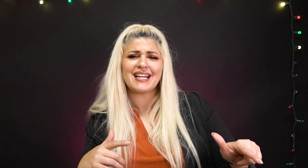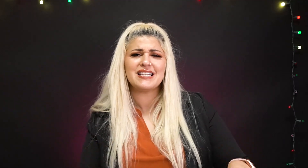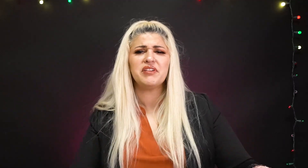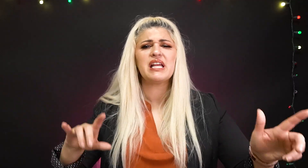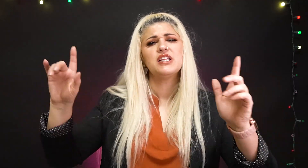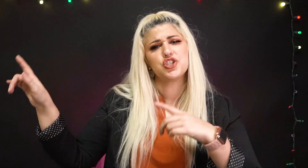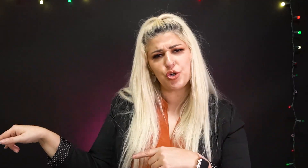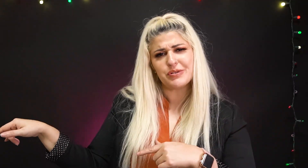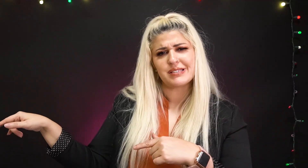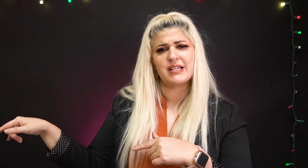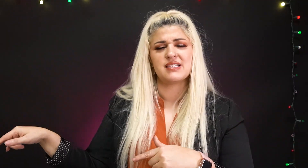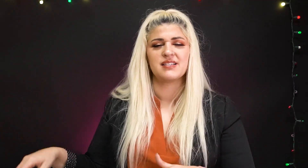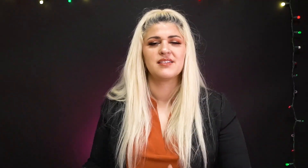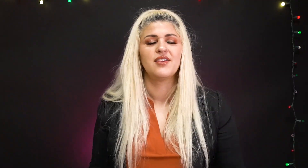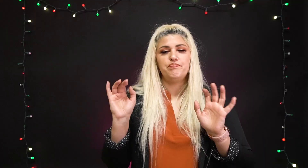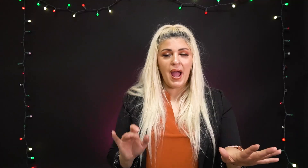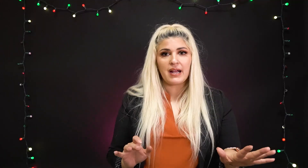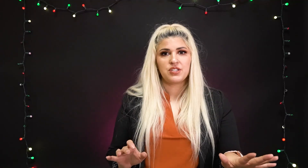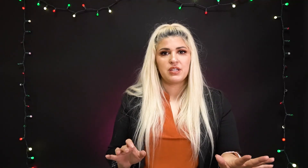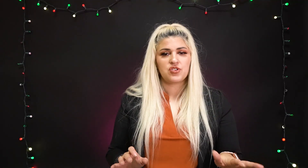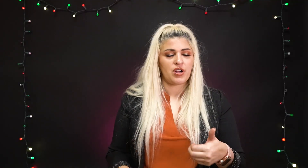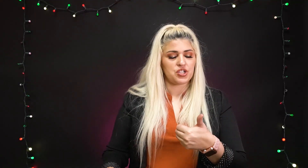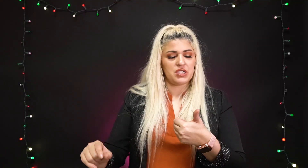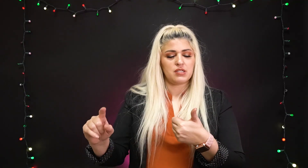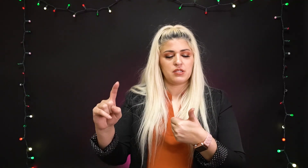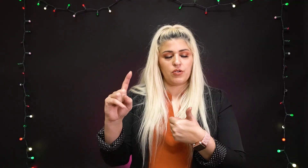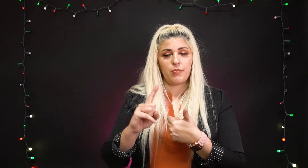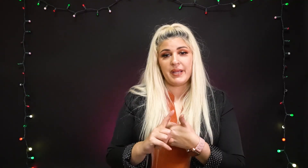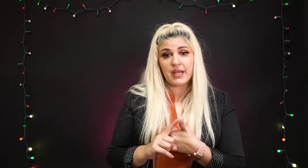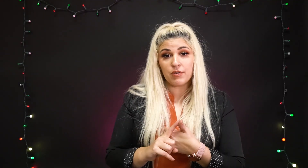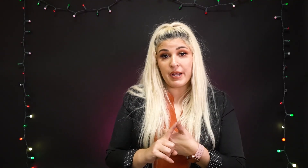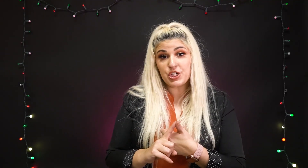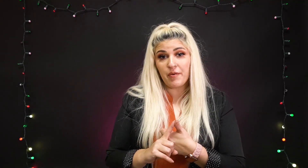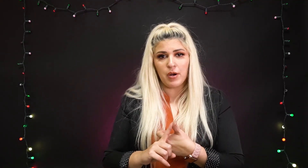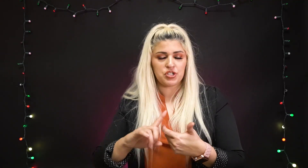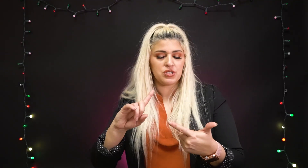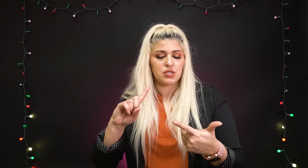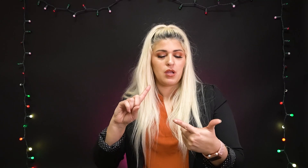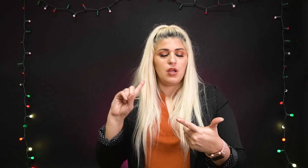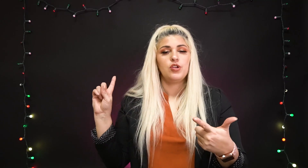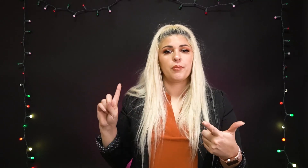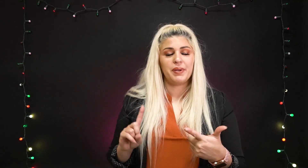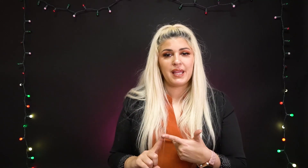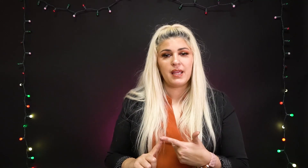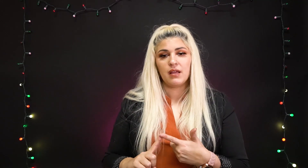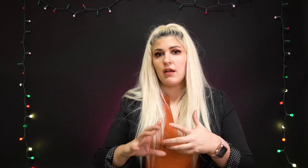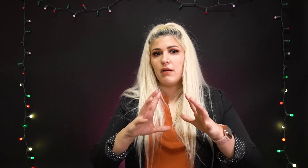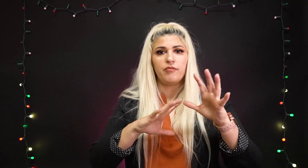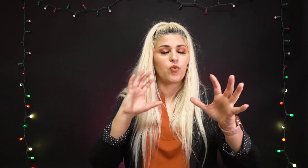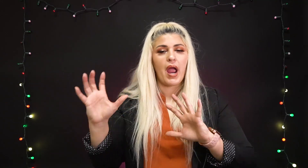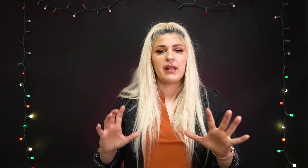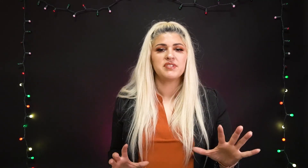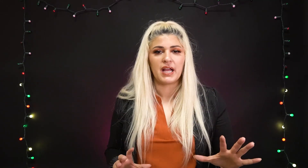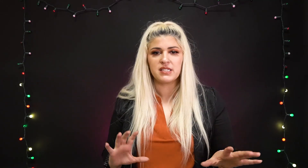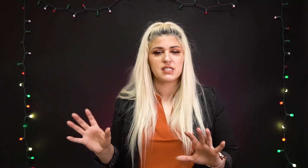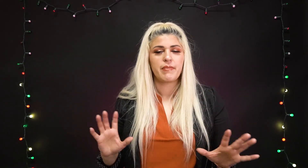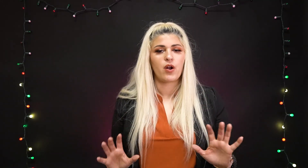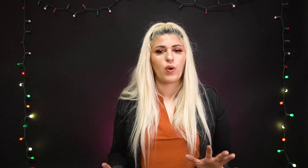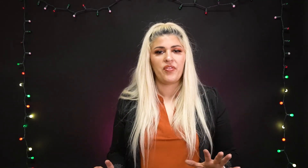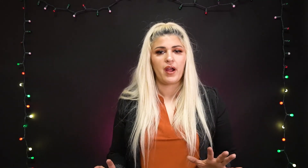activity let's do it with sentences back to the instructions so you're picking a range of emotions you're picking a variety of signs it doesn't matter what they